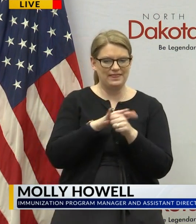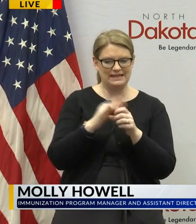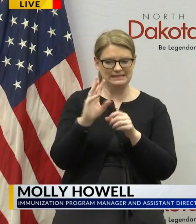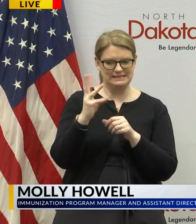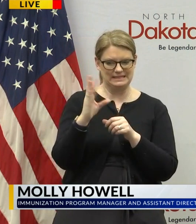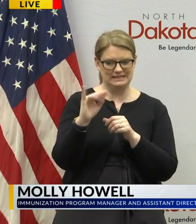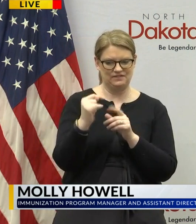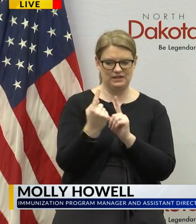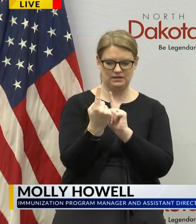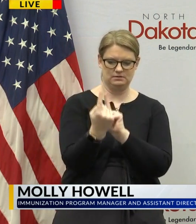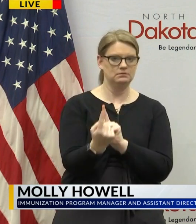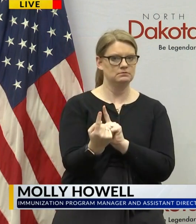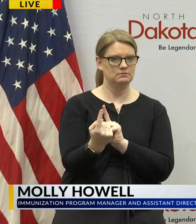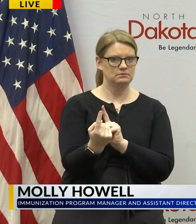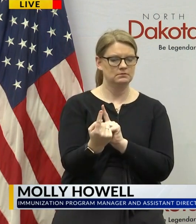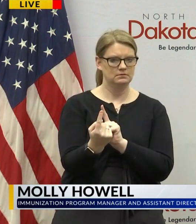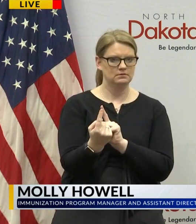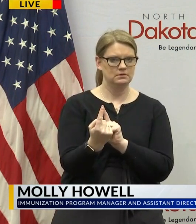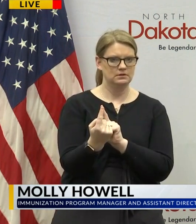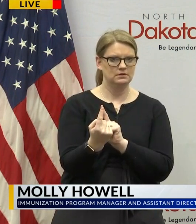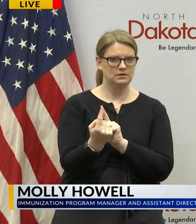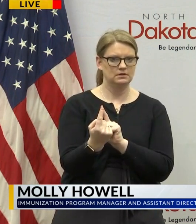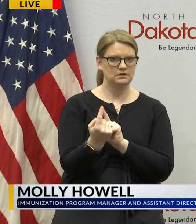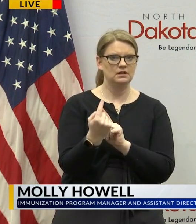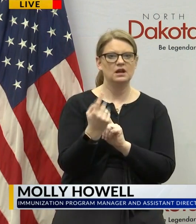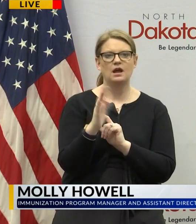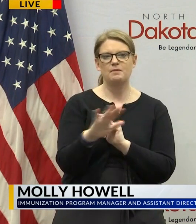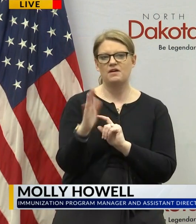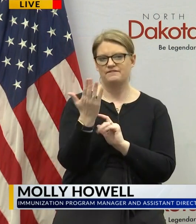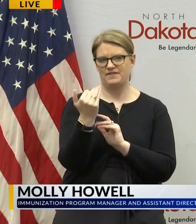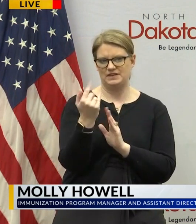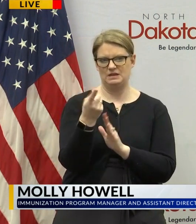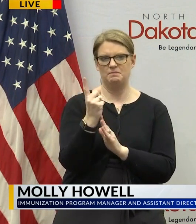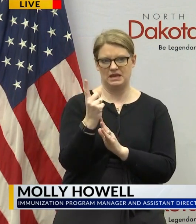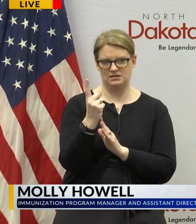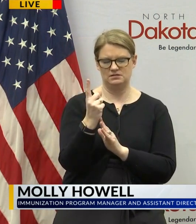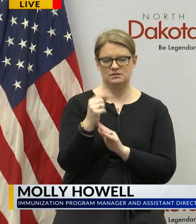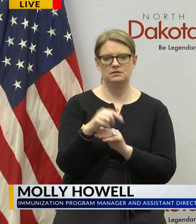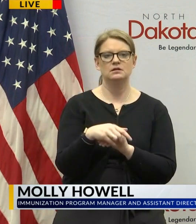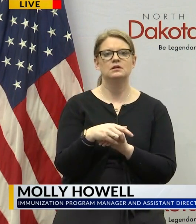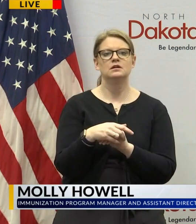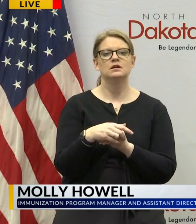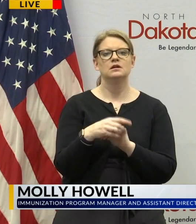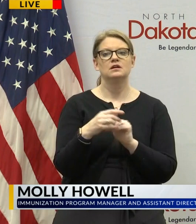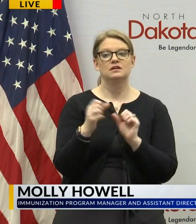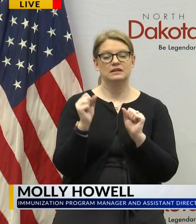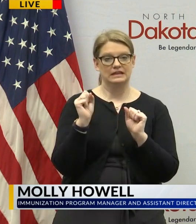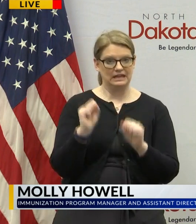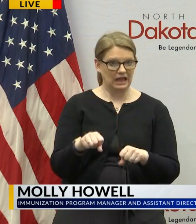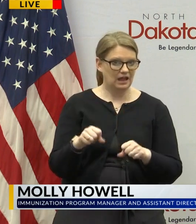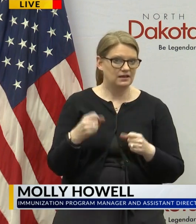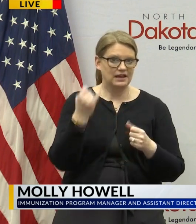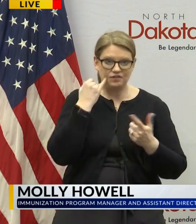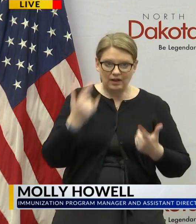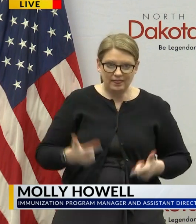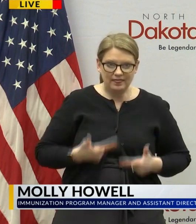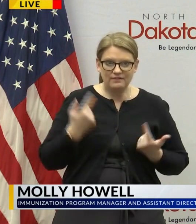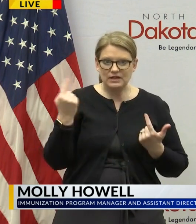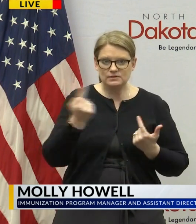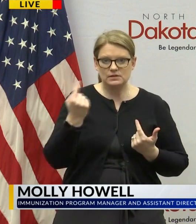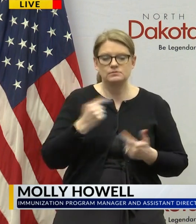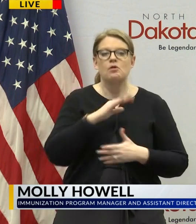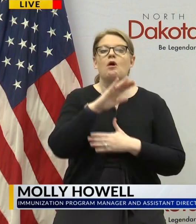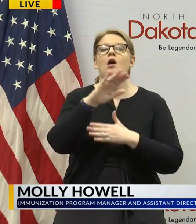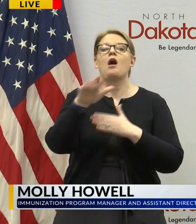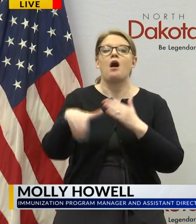and at the Department of Health we're using about 15 minutes and a close contact can occur if you're living with someone so all